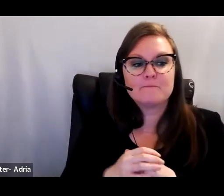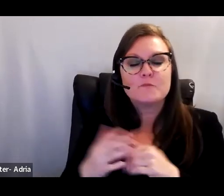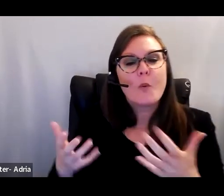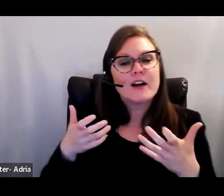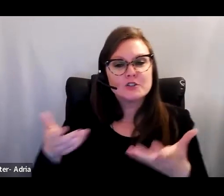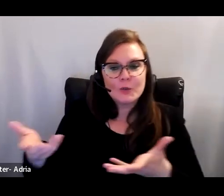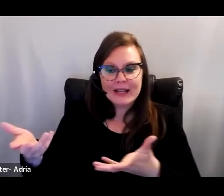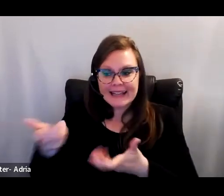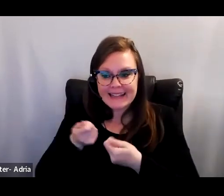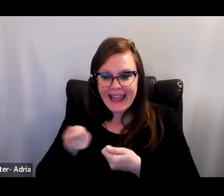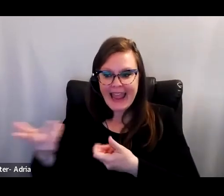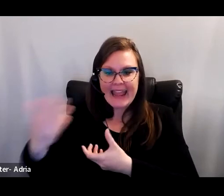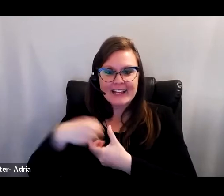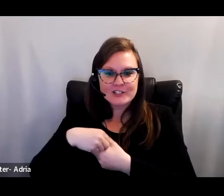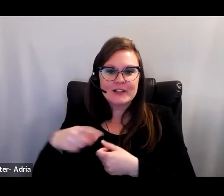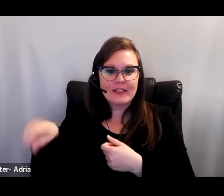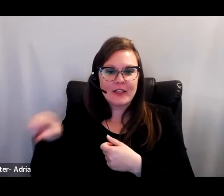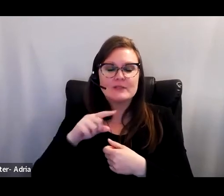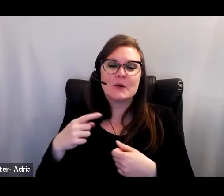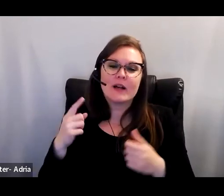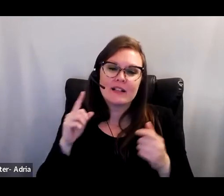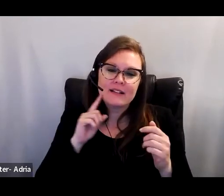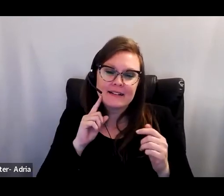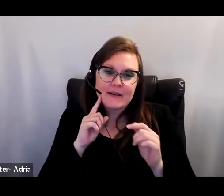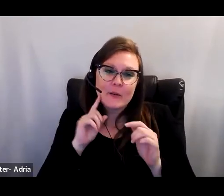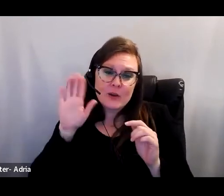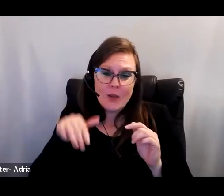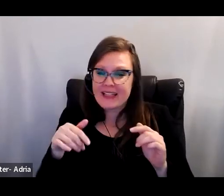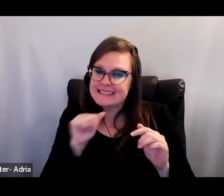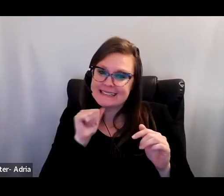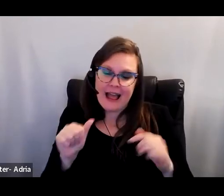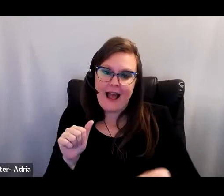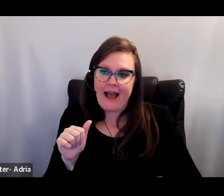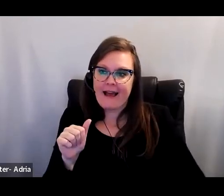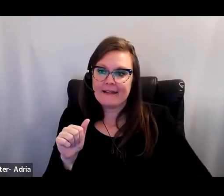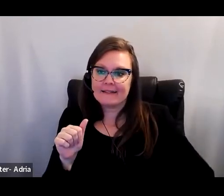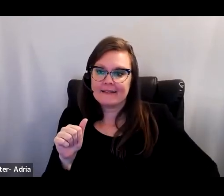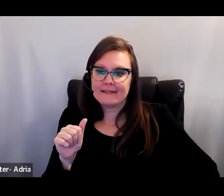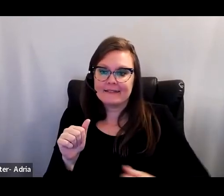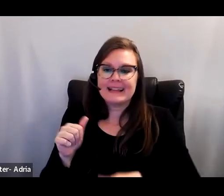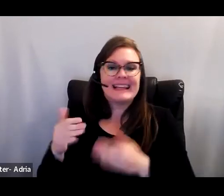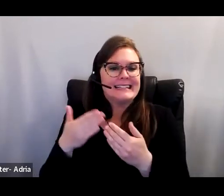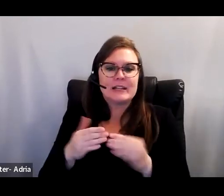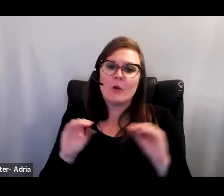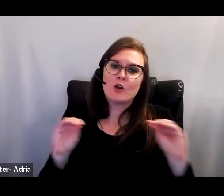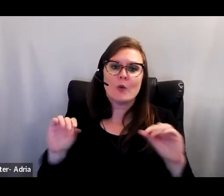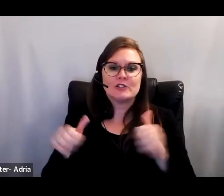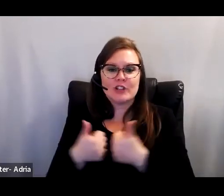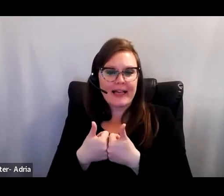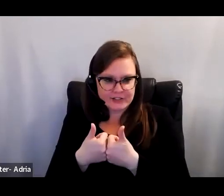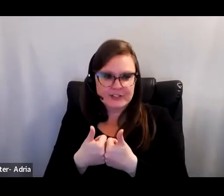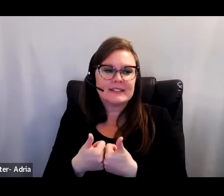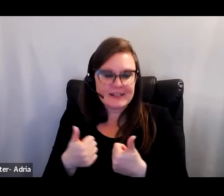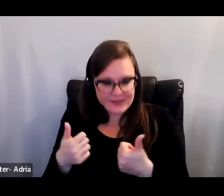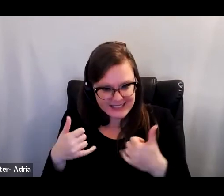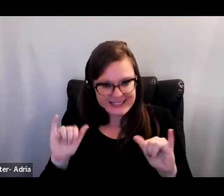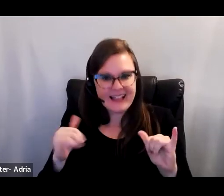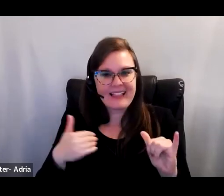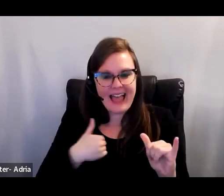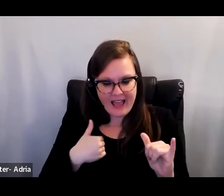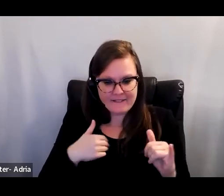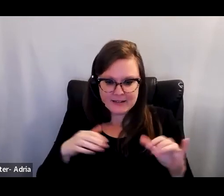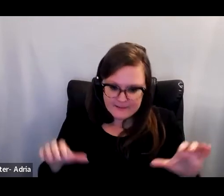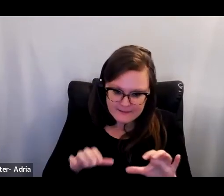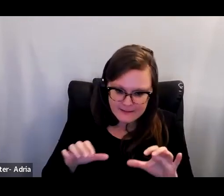provides hope in the pursuit of equity, it is not without its challenges. The reward structures in universities in some cases have yet to support this kind of work.